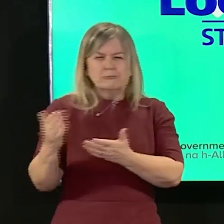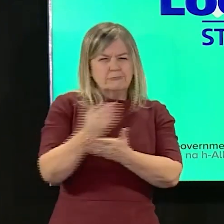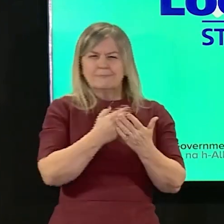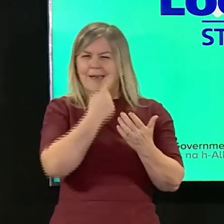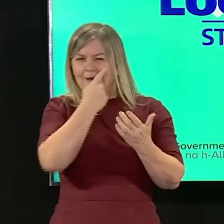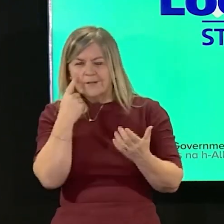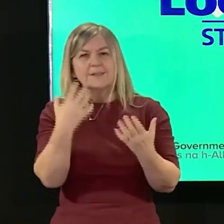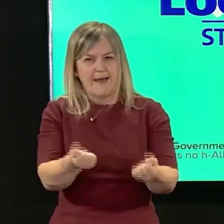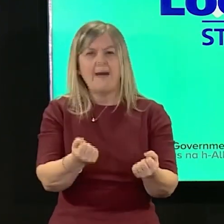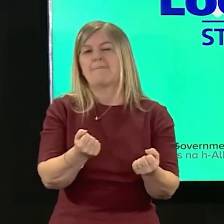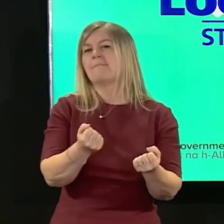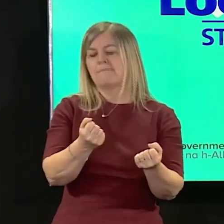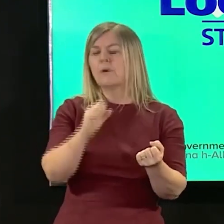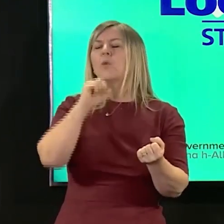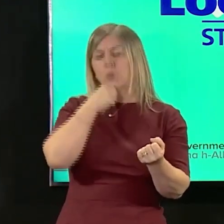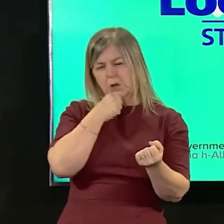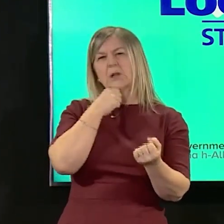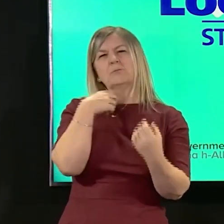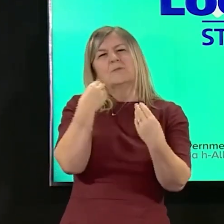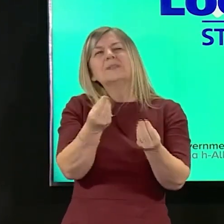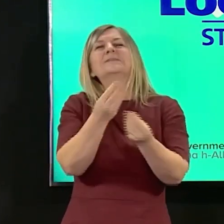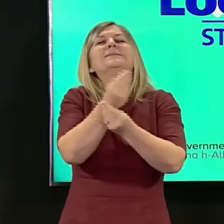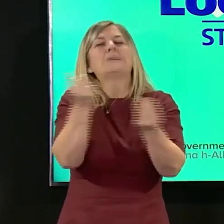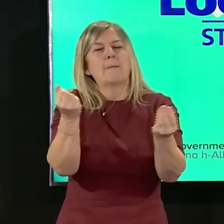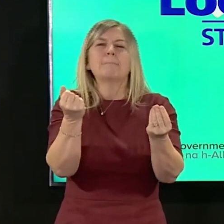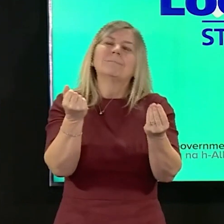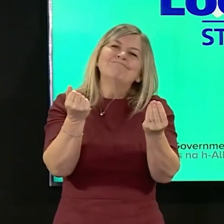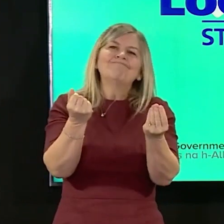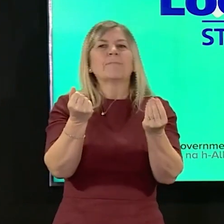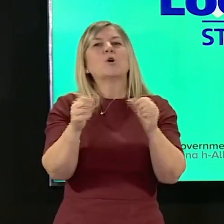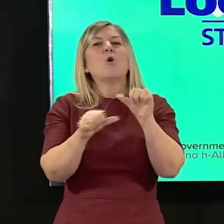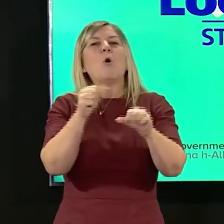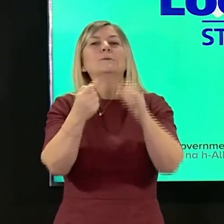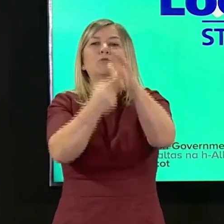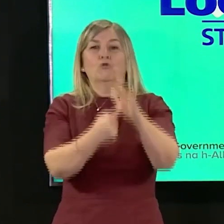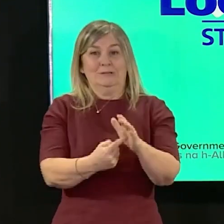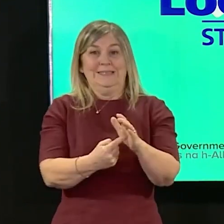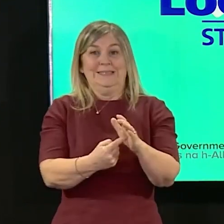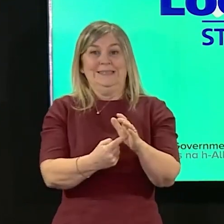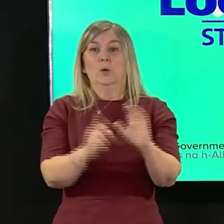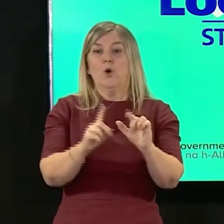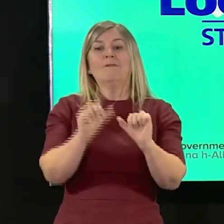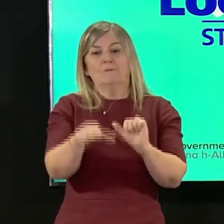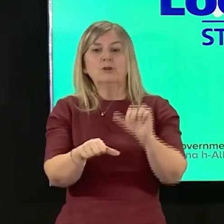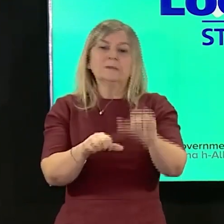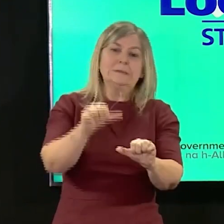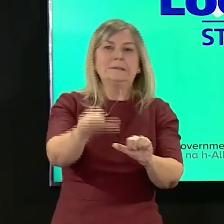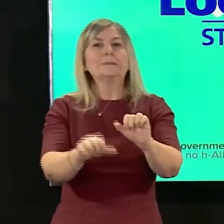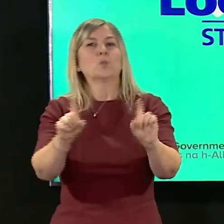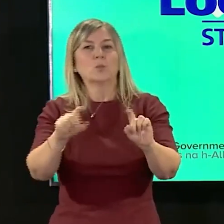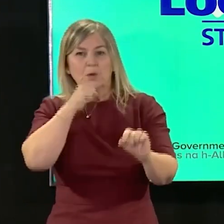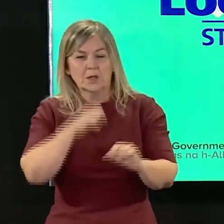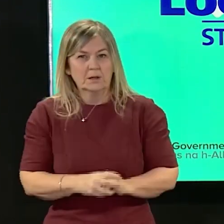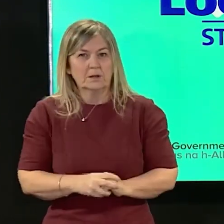to set out tomorrow an indicative order of priority and the likely phasing of firstly the